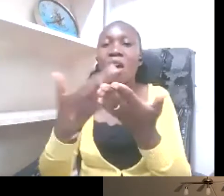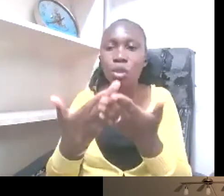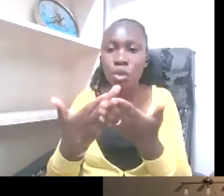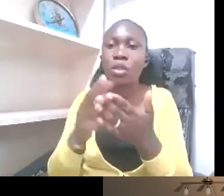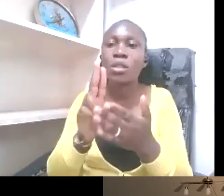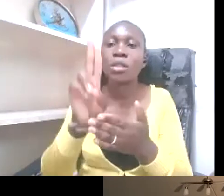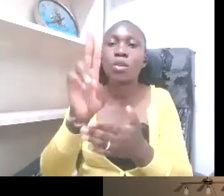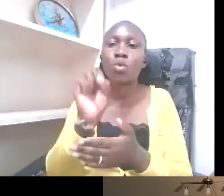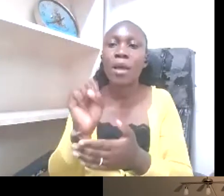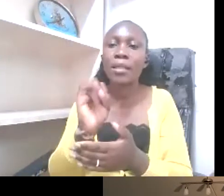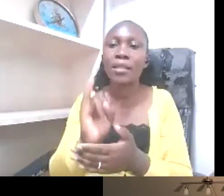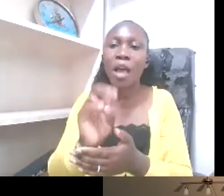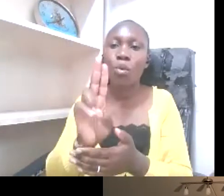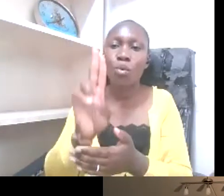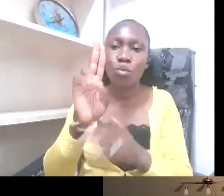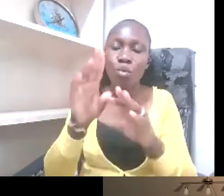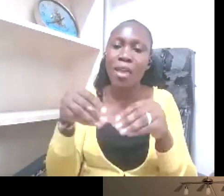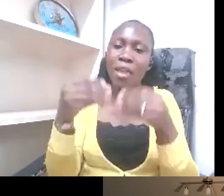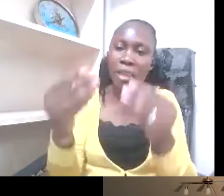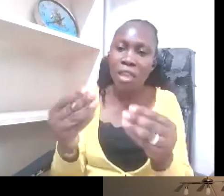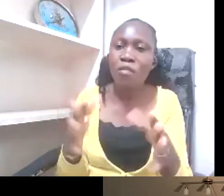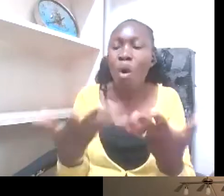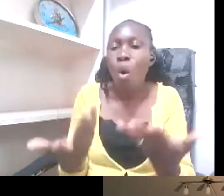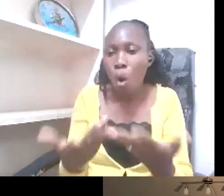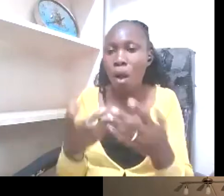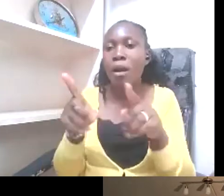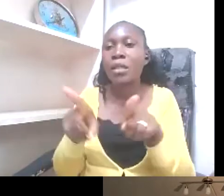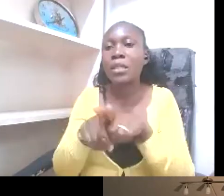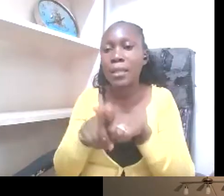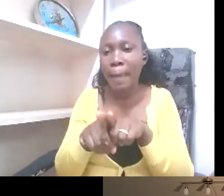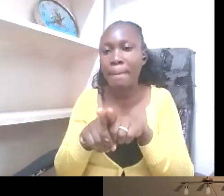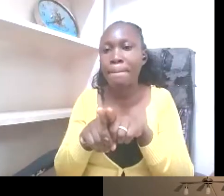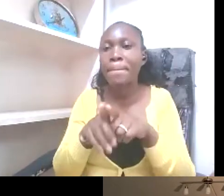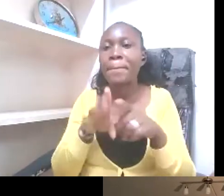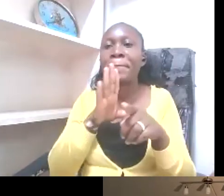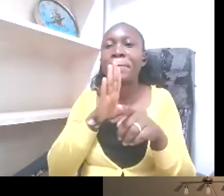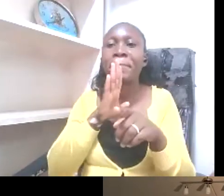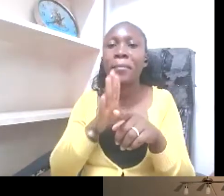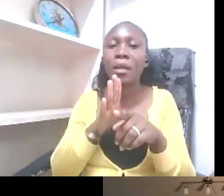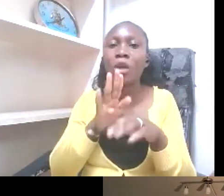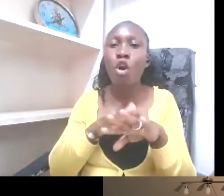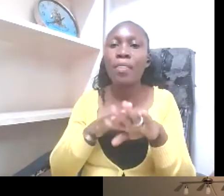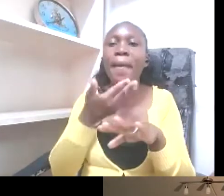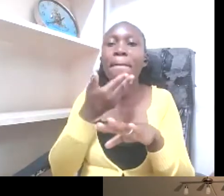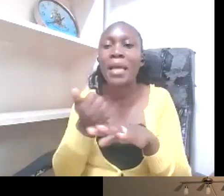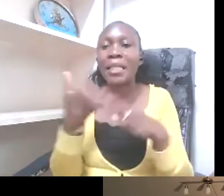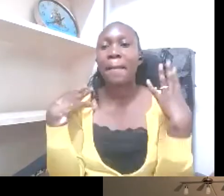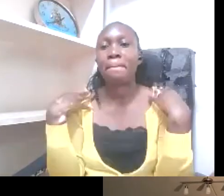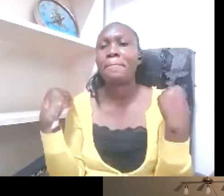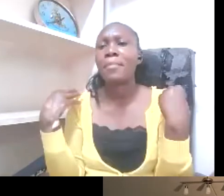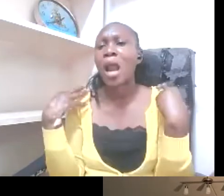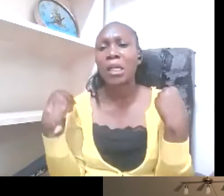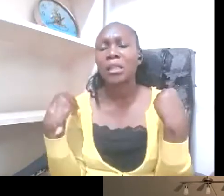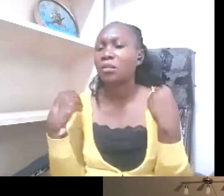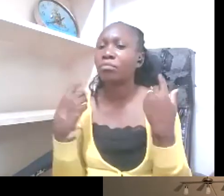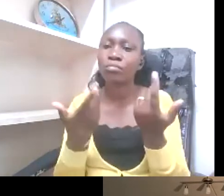And maybe also beyond that, what's what best practices have you, from the top of